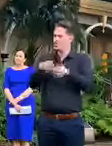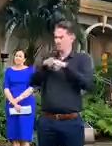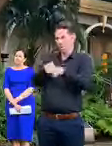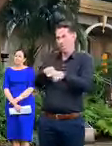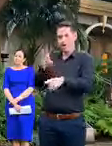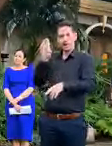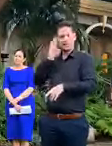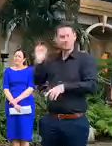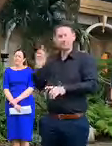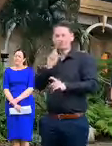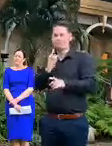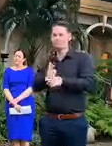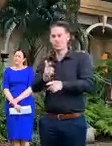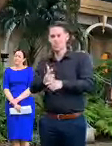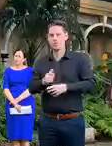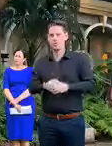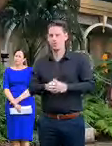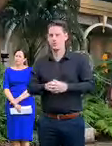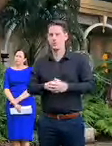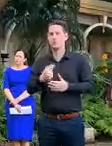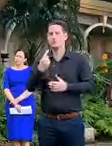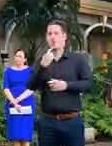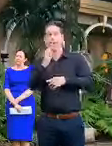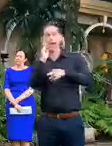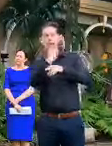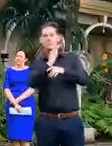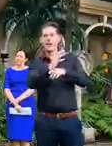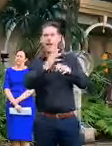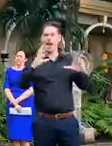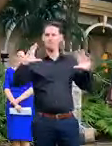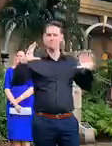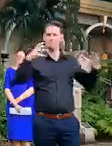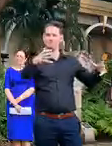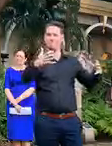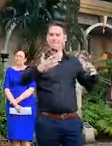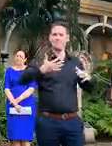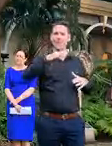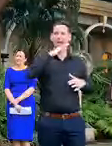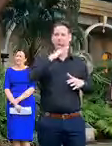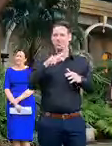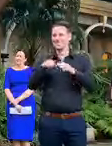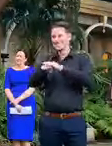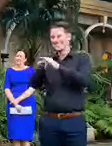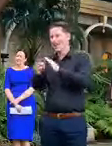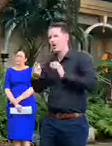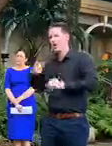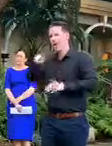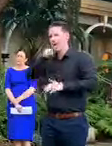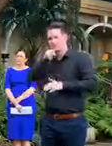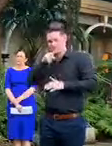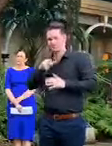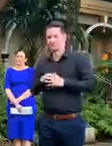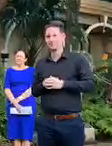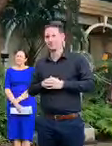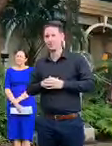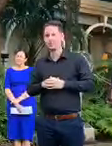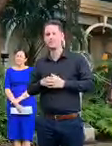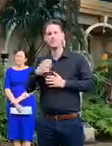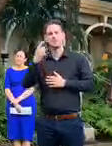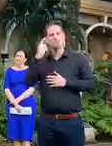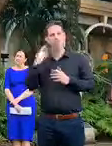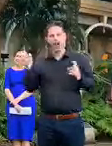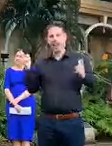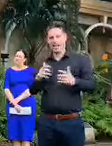we've already heard about mass gatherings outdoors and mass mass gatherings indoors but by reducing the density